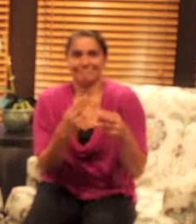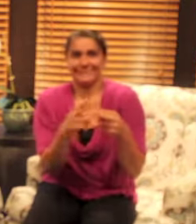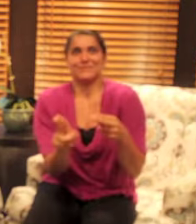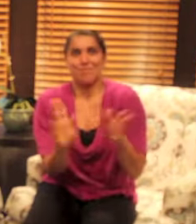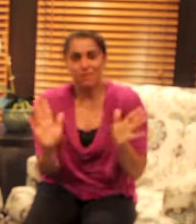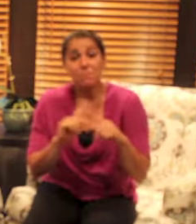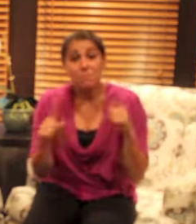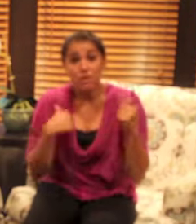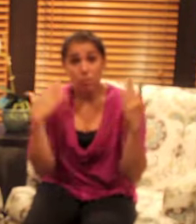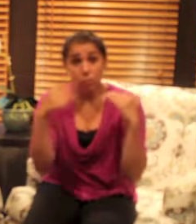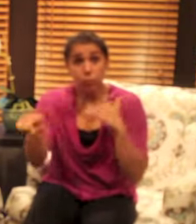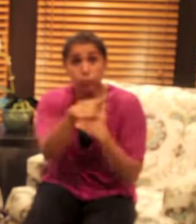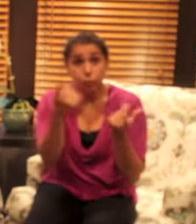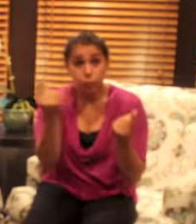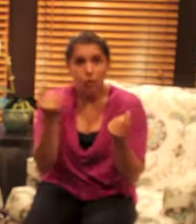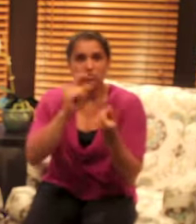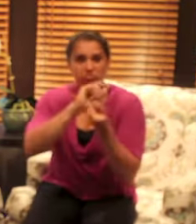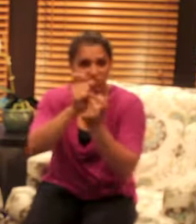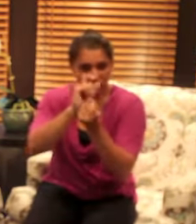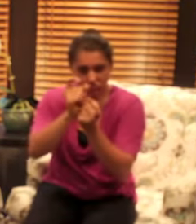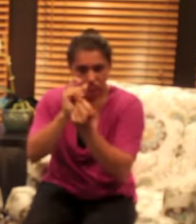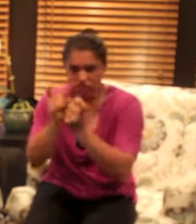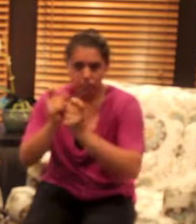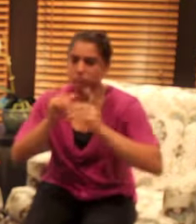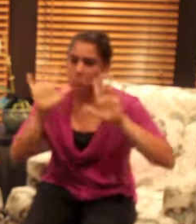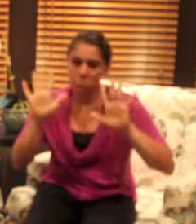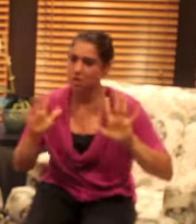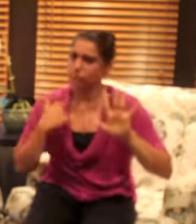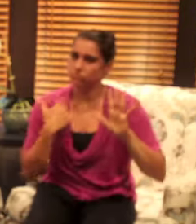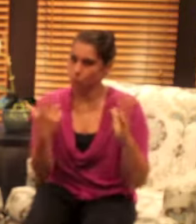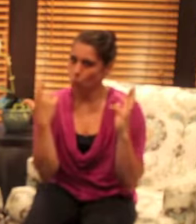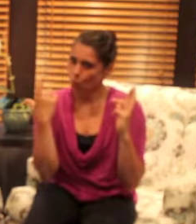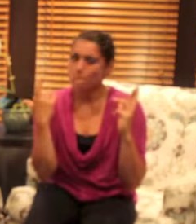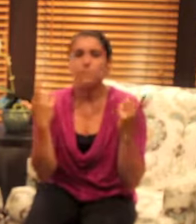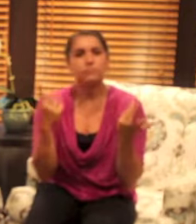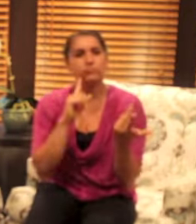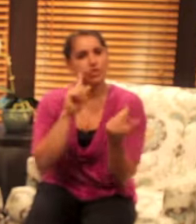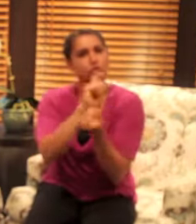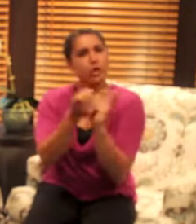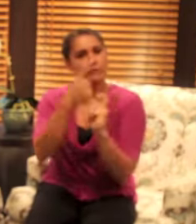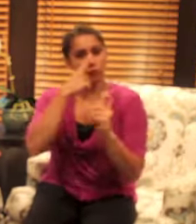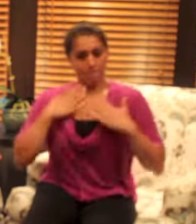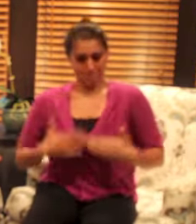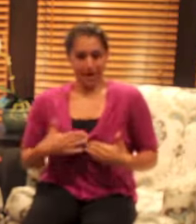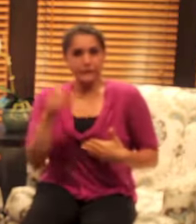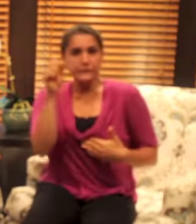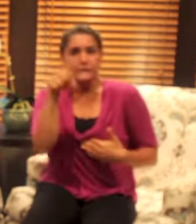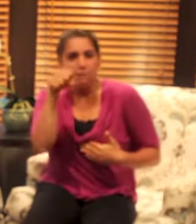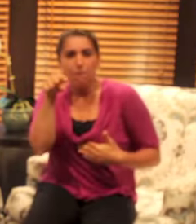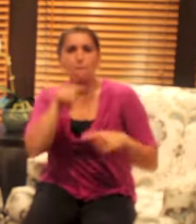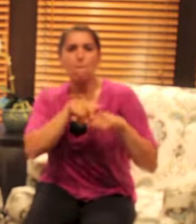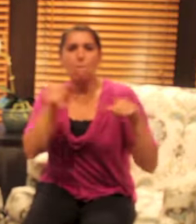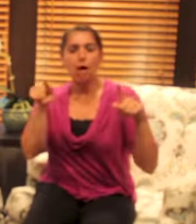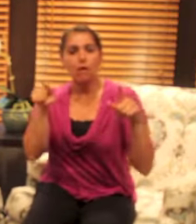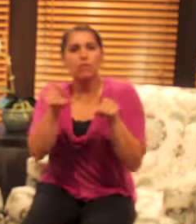really amazing changes and the changes are not even so much for your body even though I know everybody wants that so